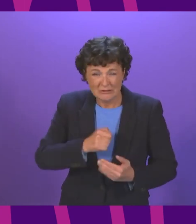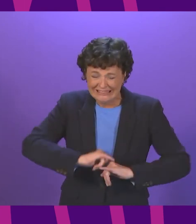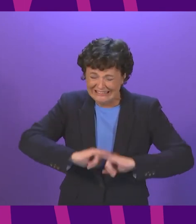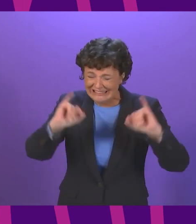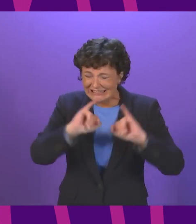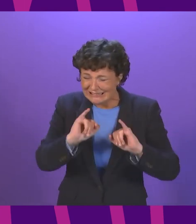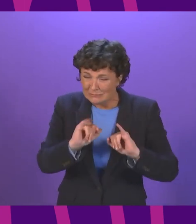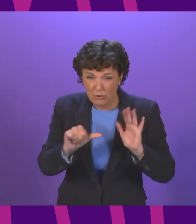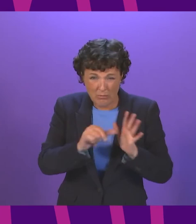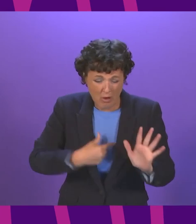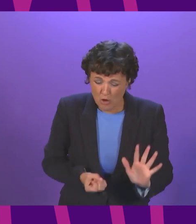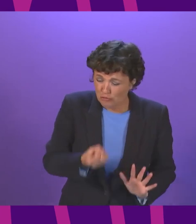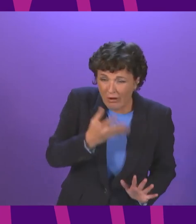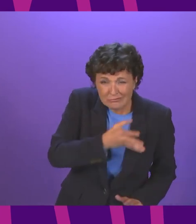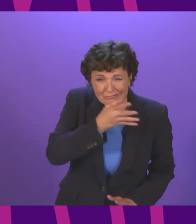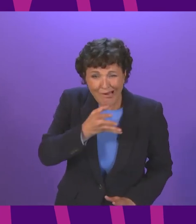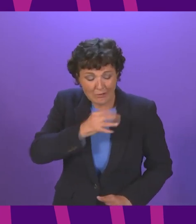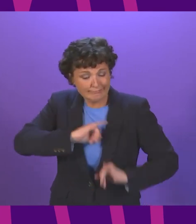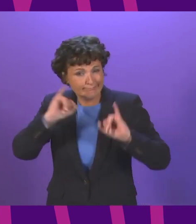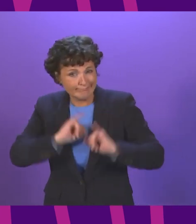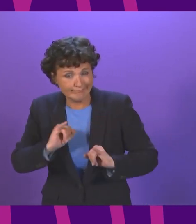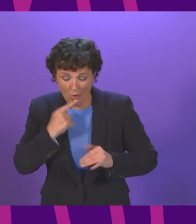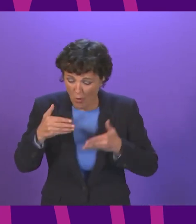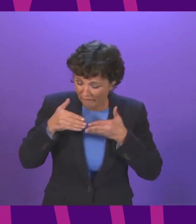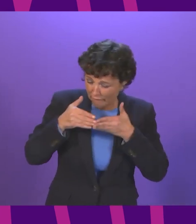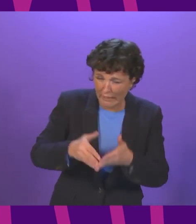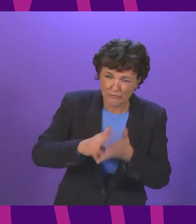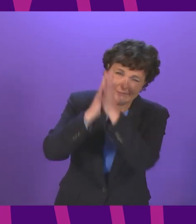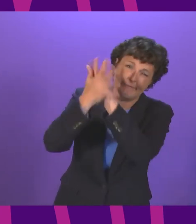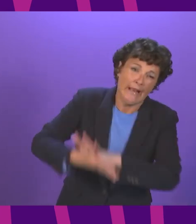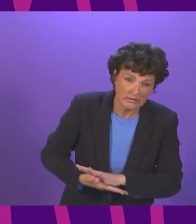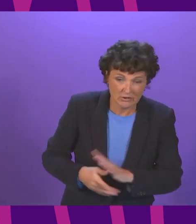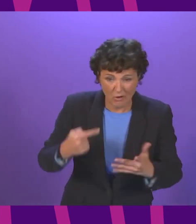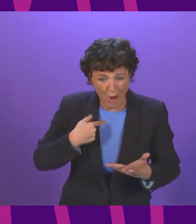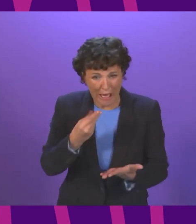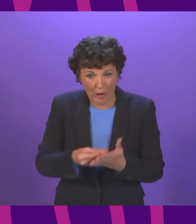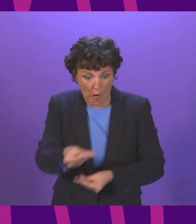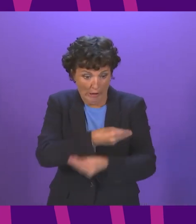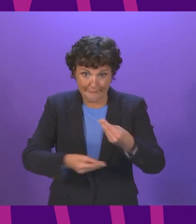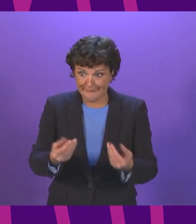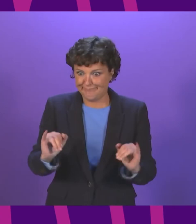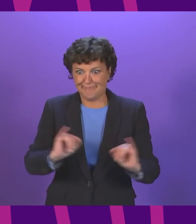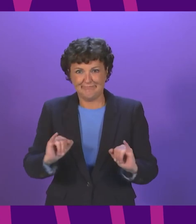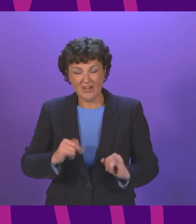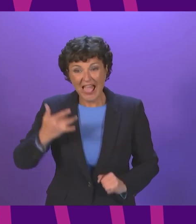our drugs and alcohol travesty our ferries fiasco our lagging economy the life expectancy gap